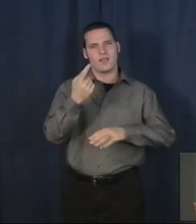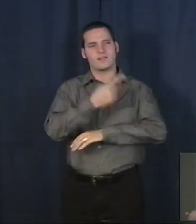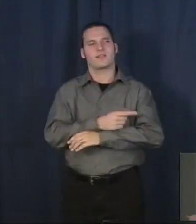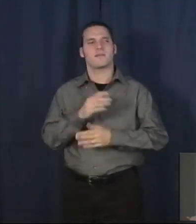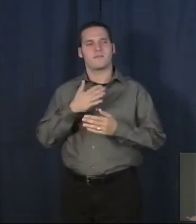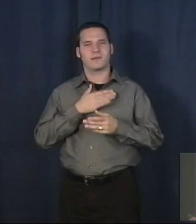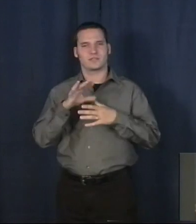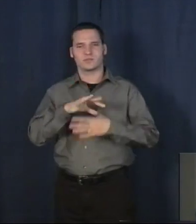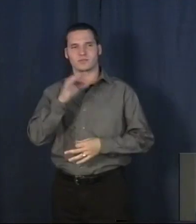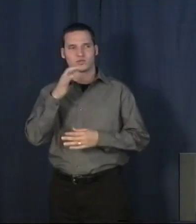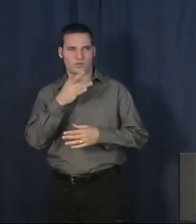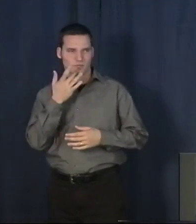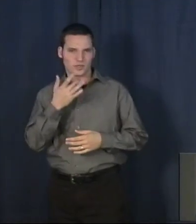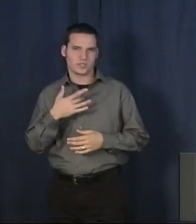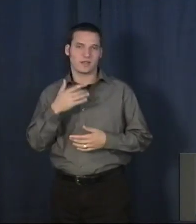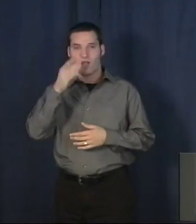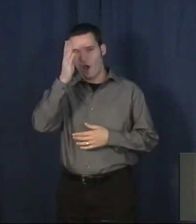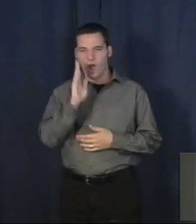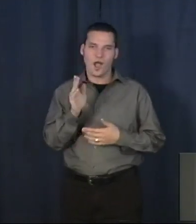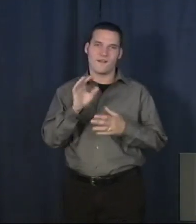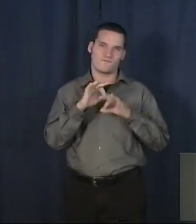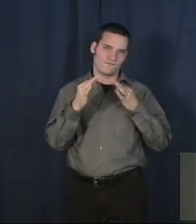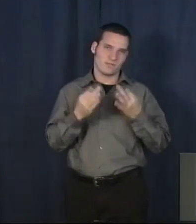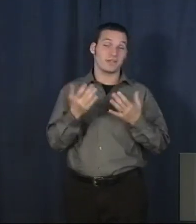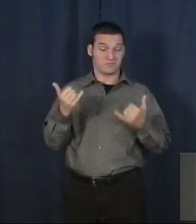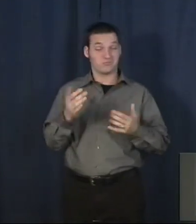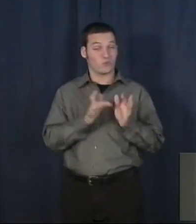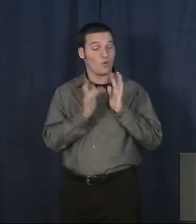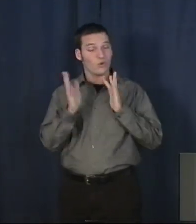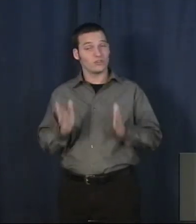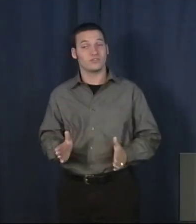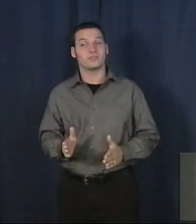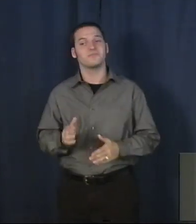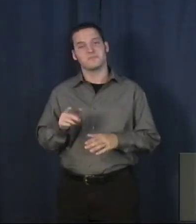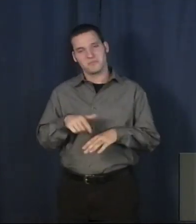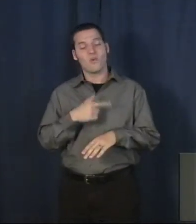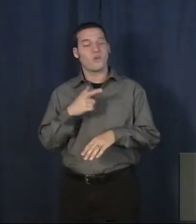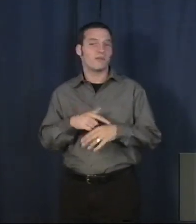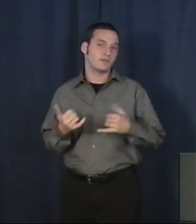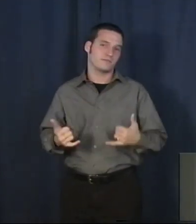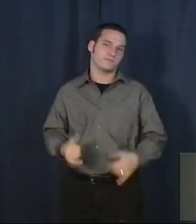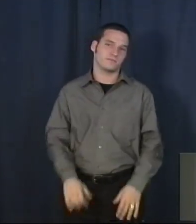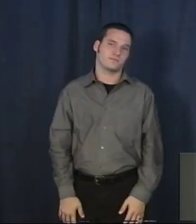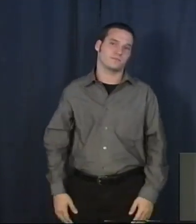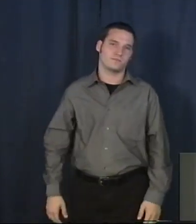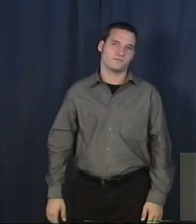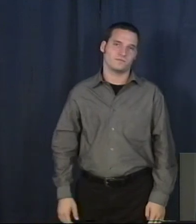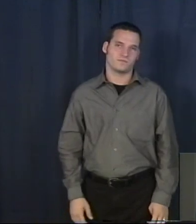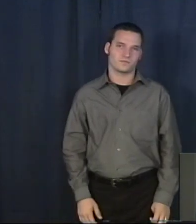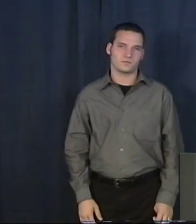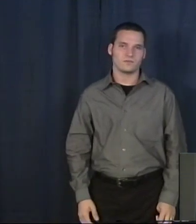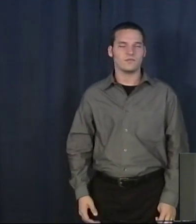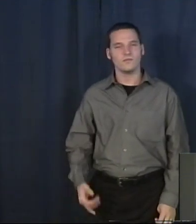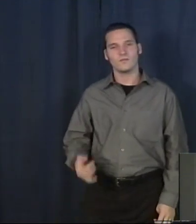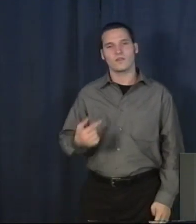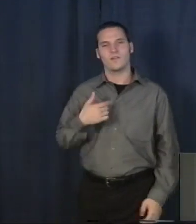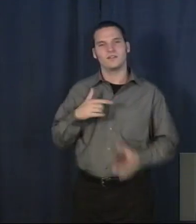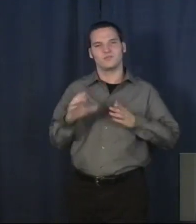God's family. I'm now a child of God. I haven't been for quite a while. And if I do something wrong, I